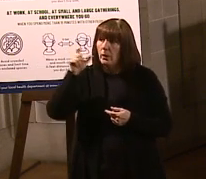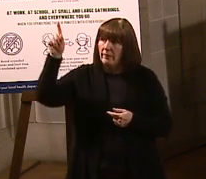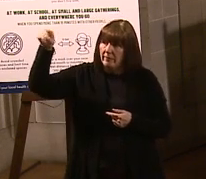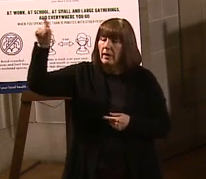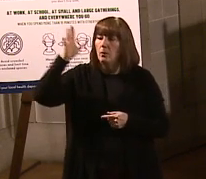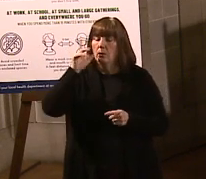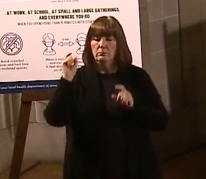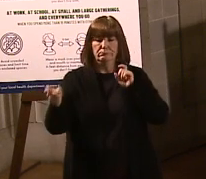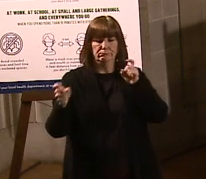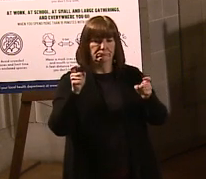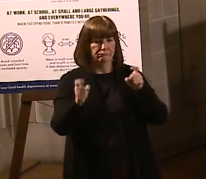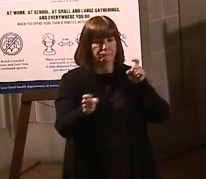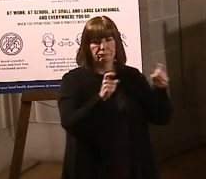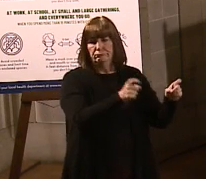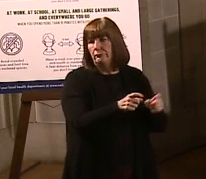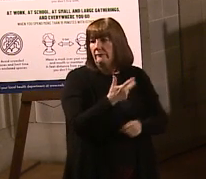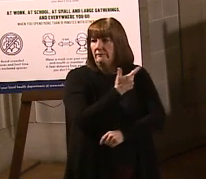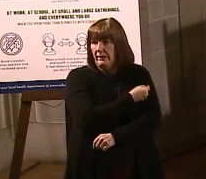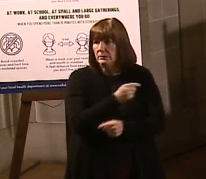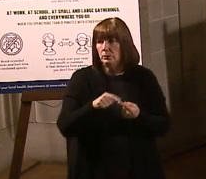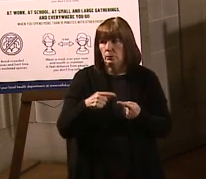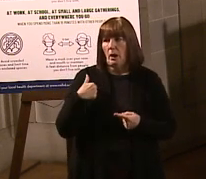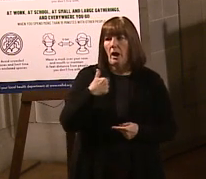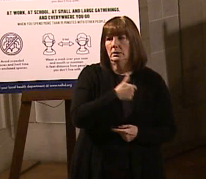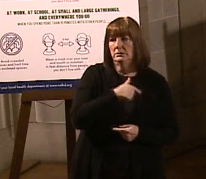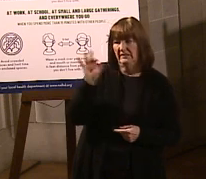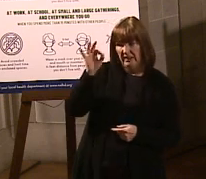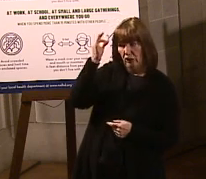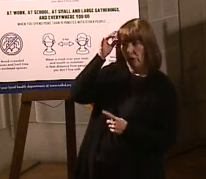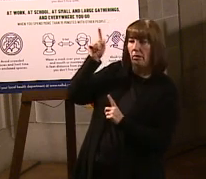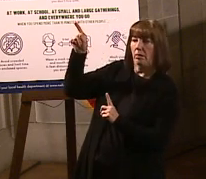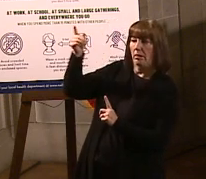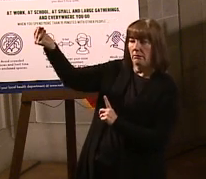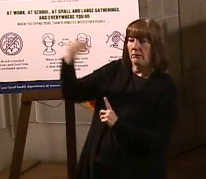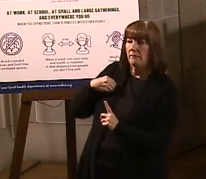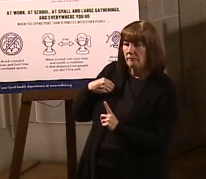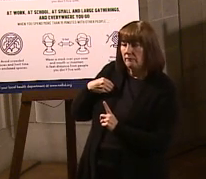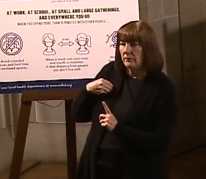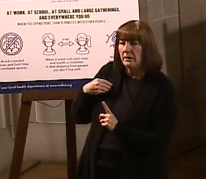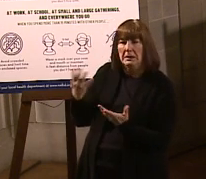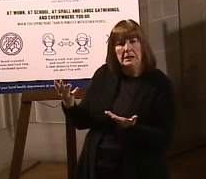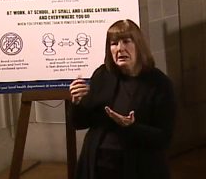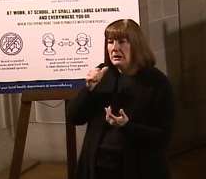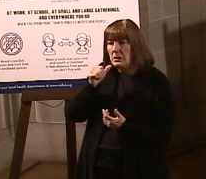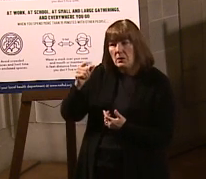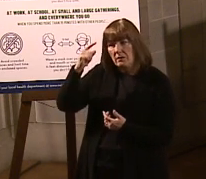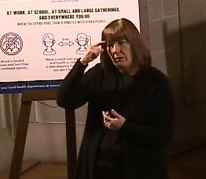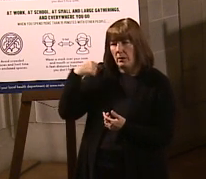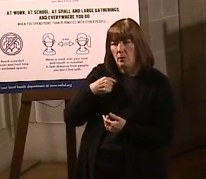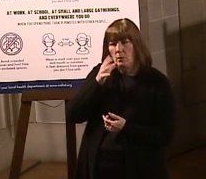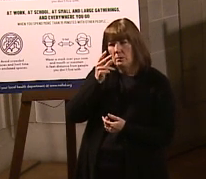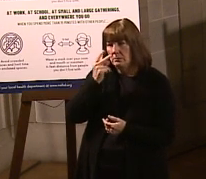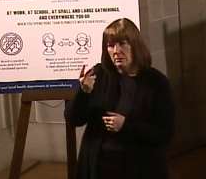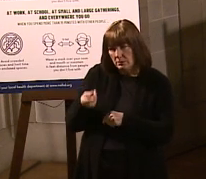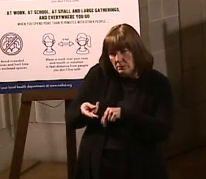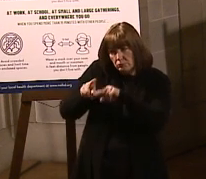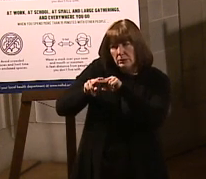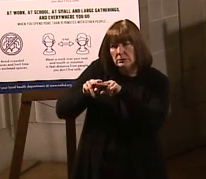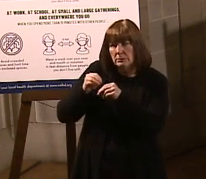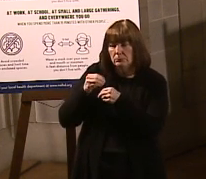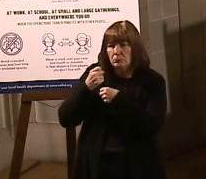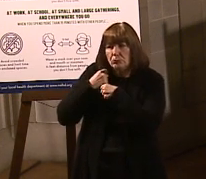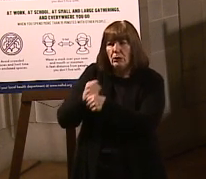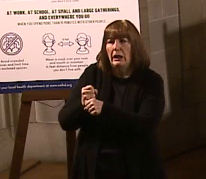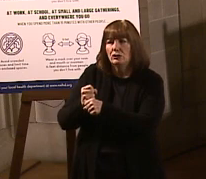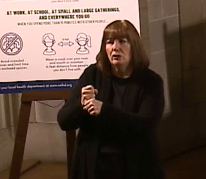our vaccine doses to us. And I don't believe that we are going to see an increase in production,